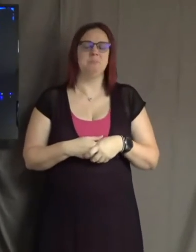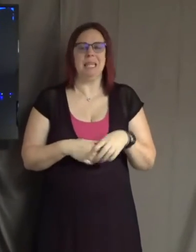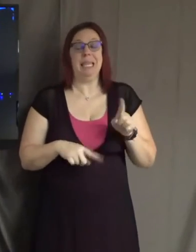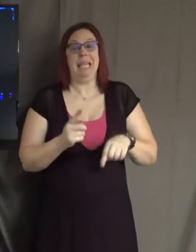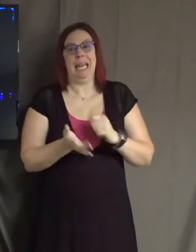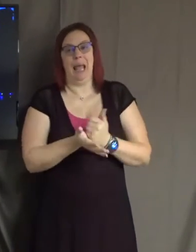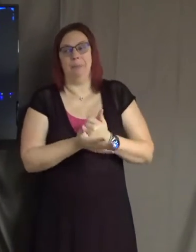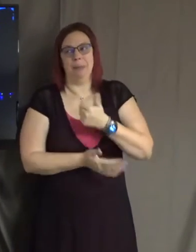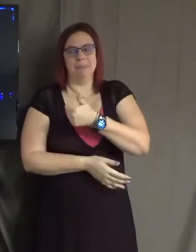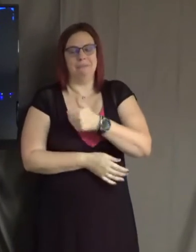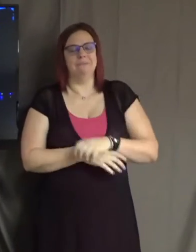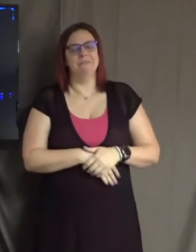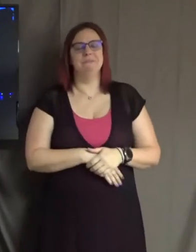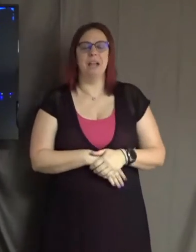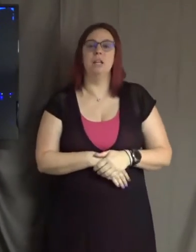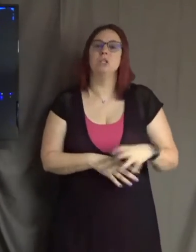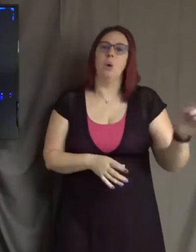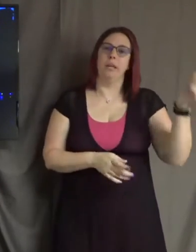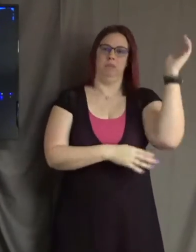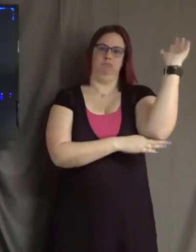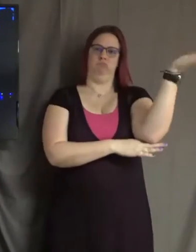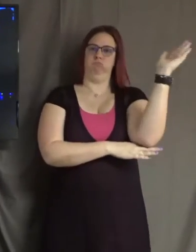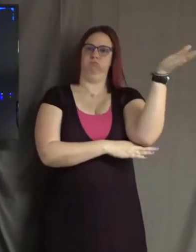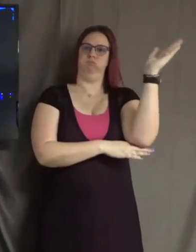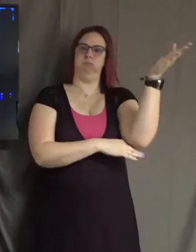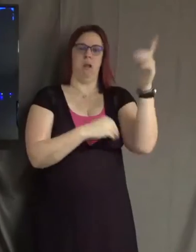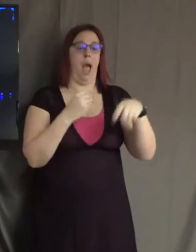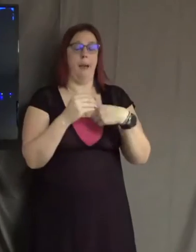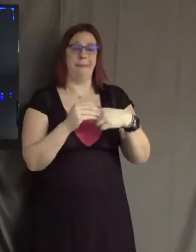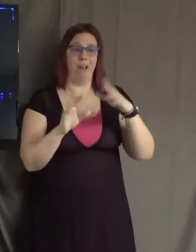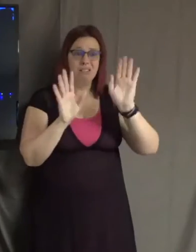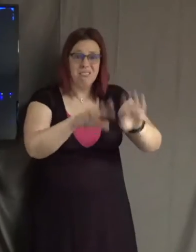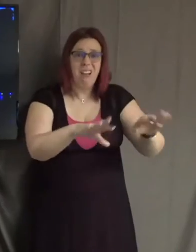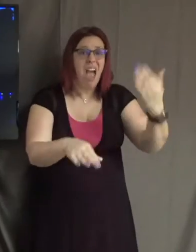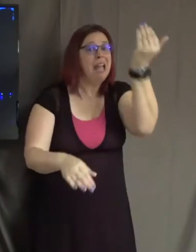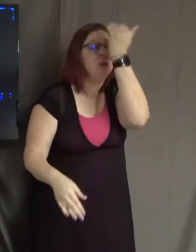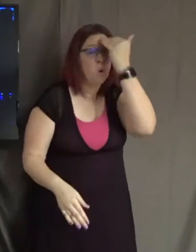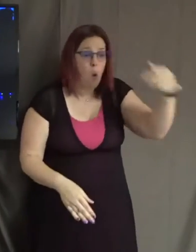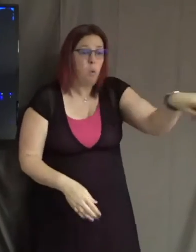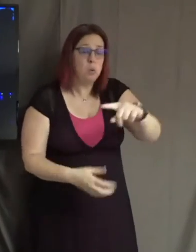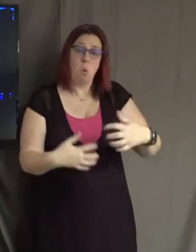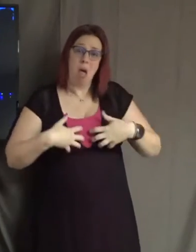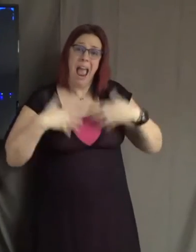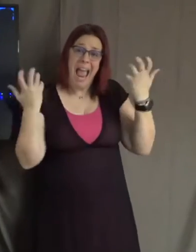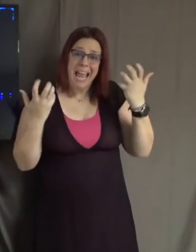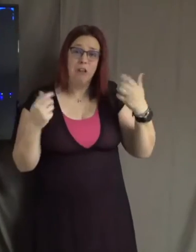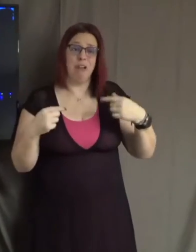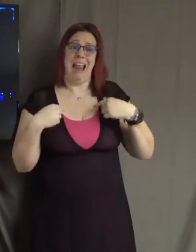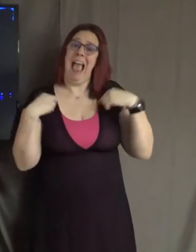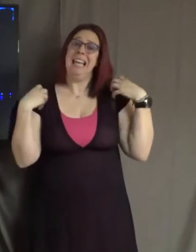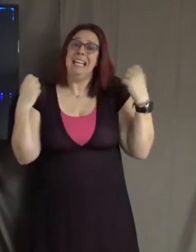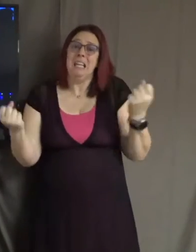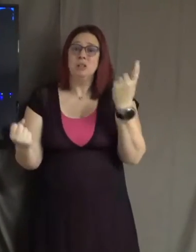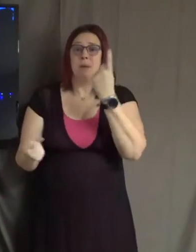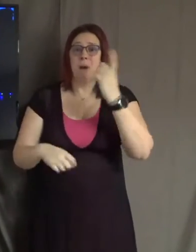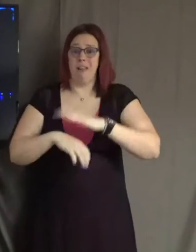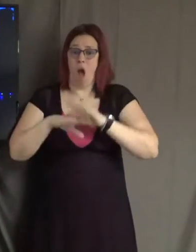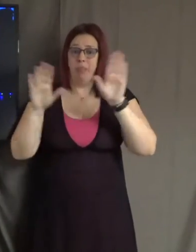And he started talking to them about, hey, I know you're angry with me for having healed someone on the Sabbath. But I challenge you